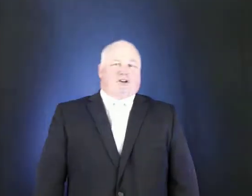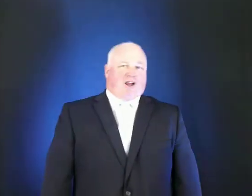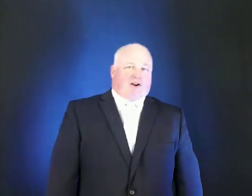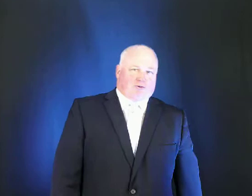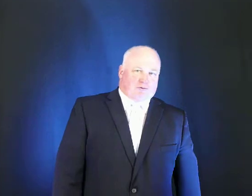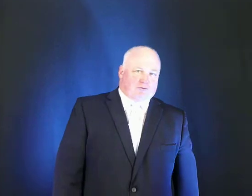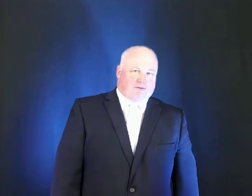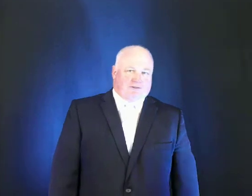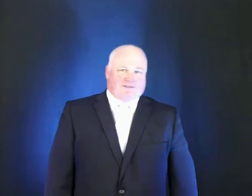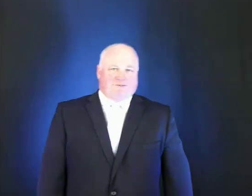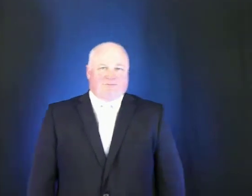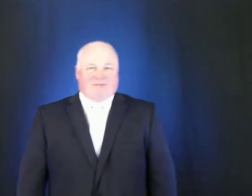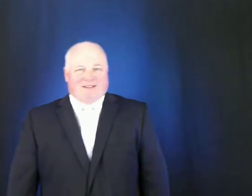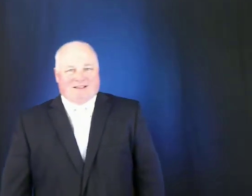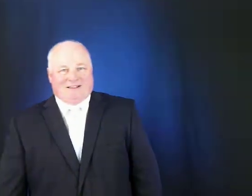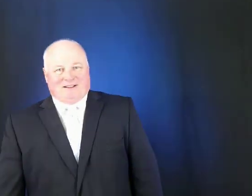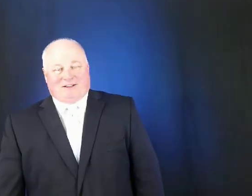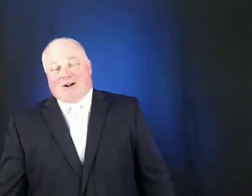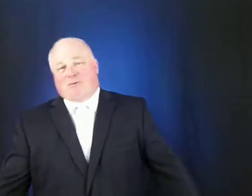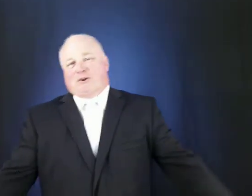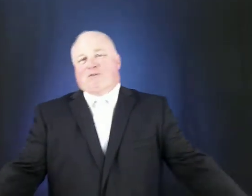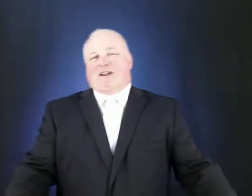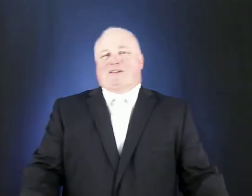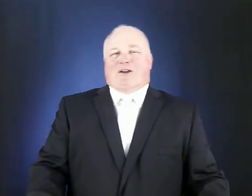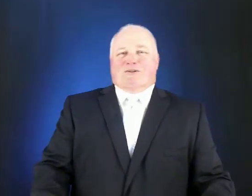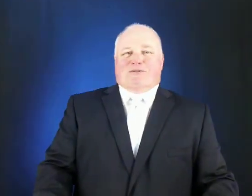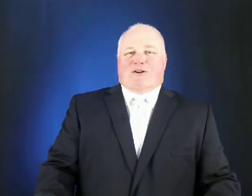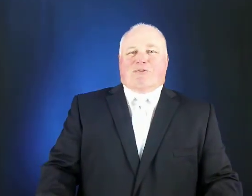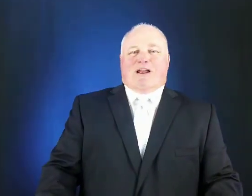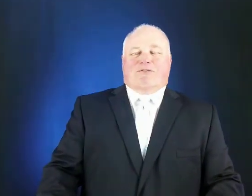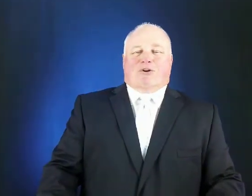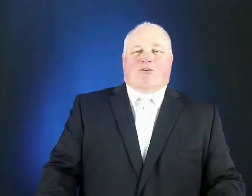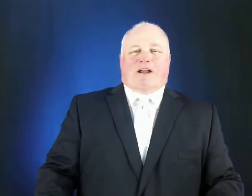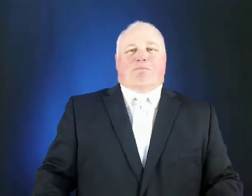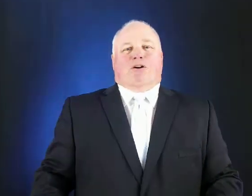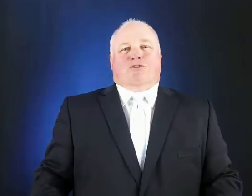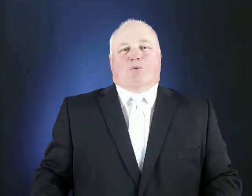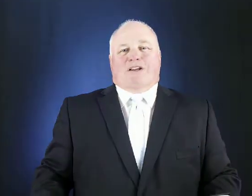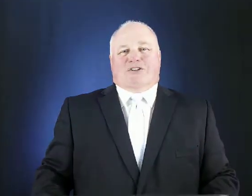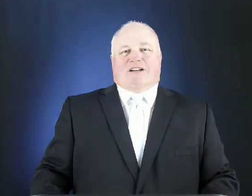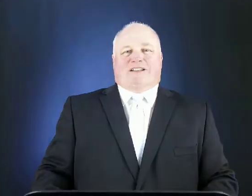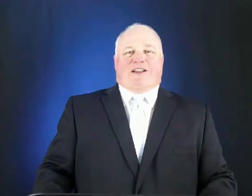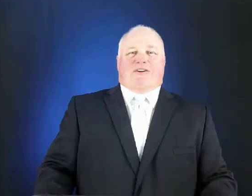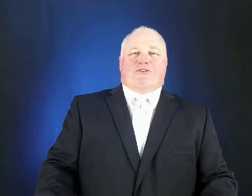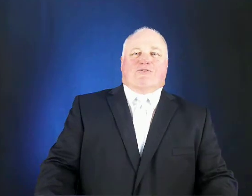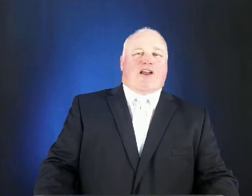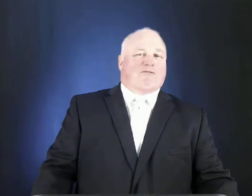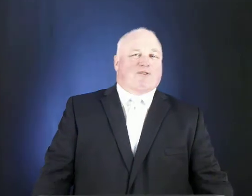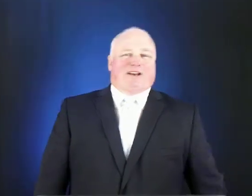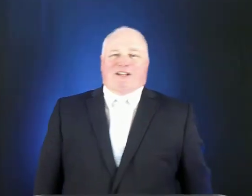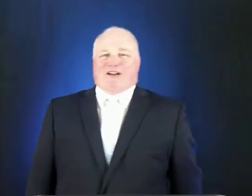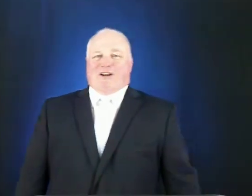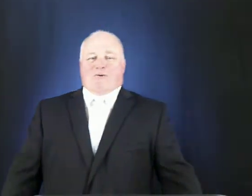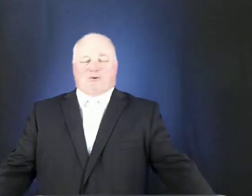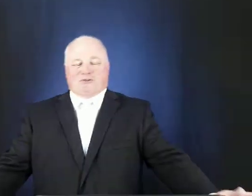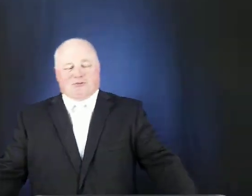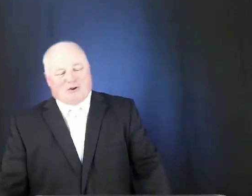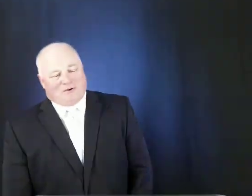doctors you know when you read those if you don't have the correct punctuation in there you're not really gonna know what you're talking